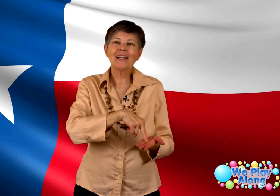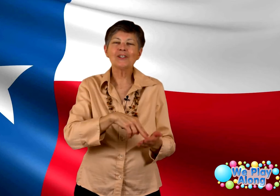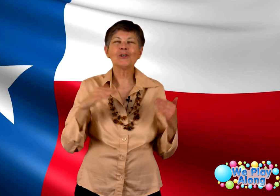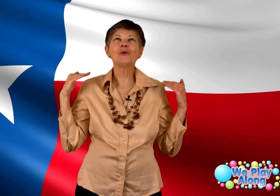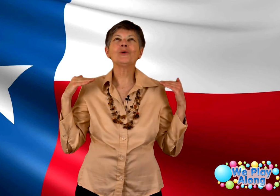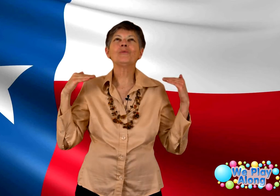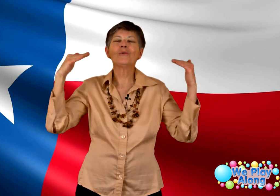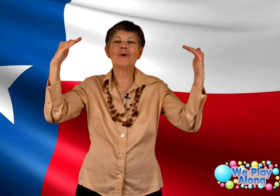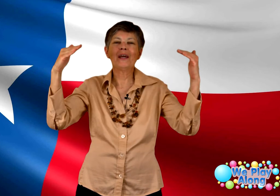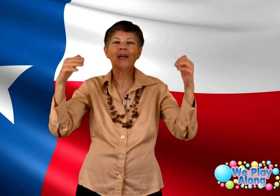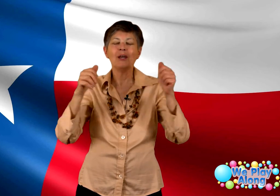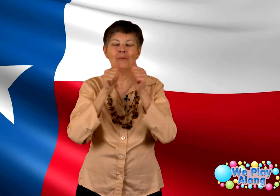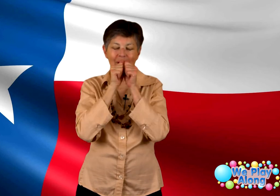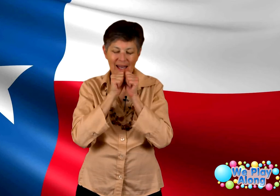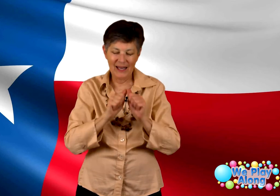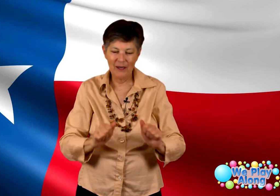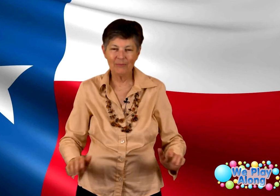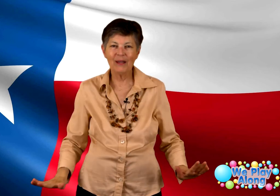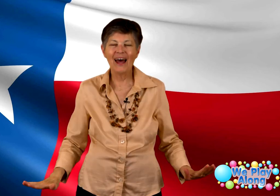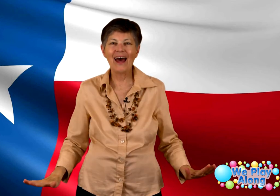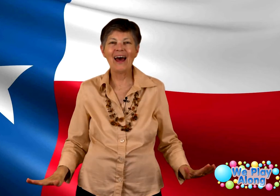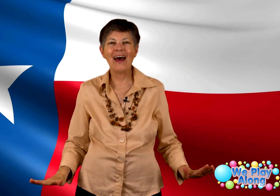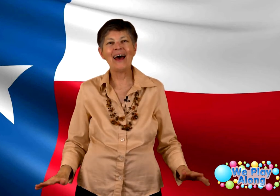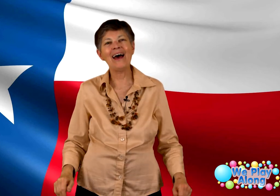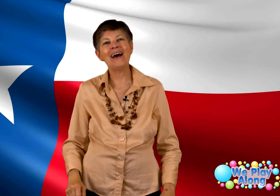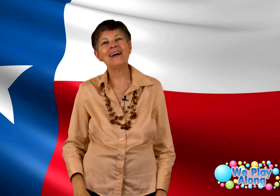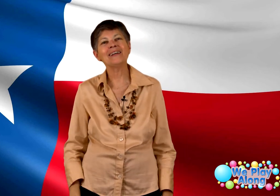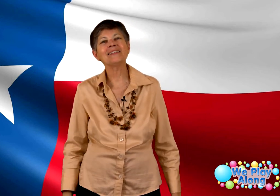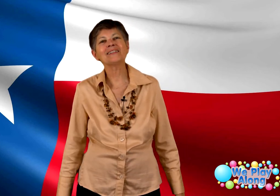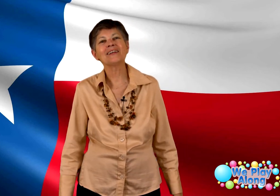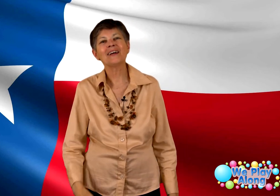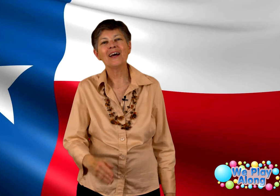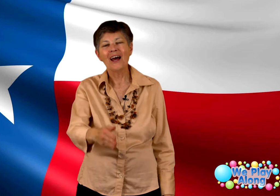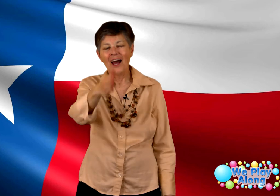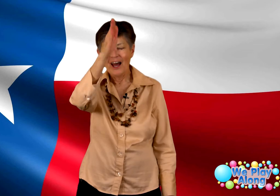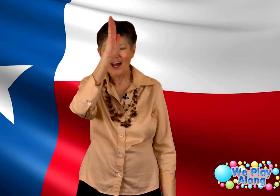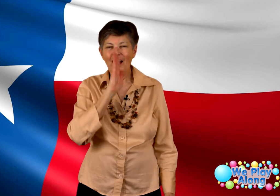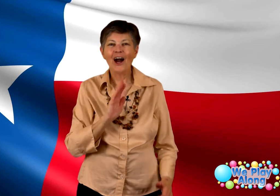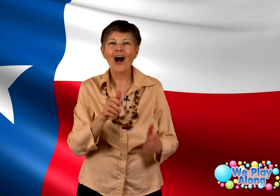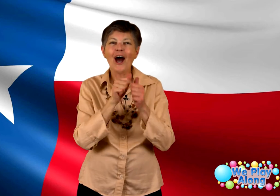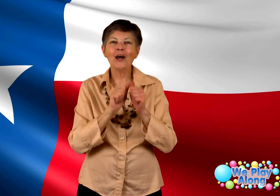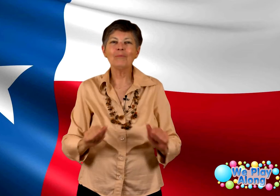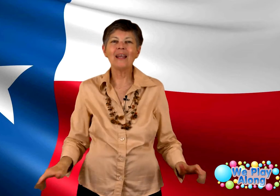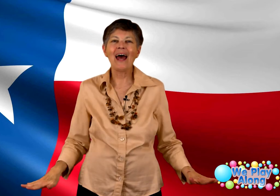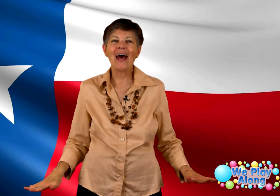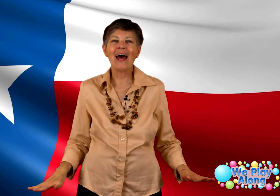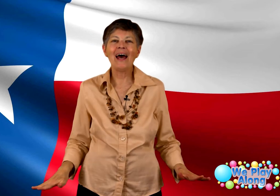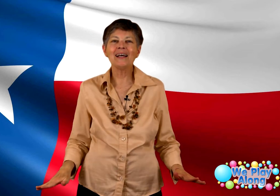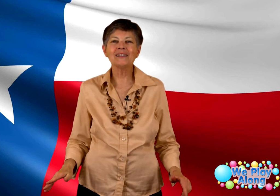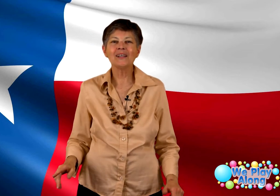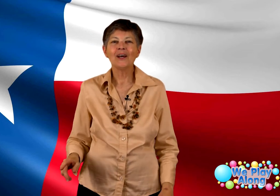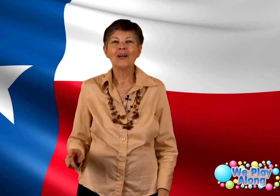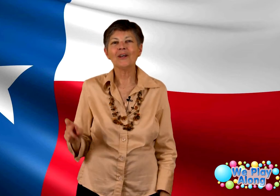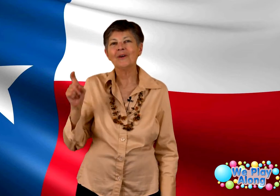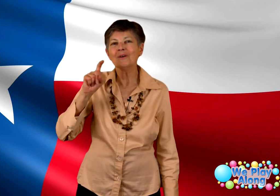supremely blessed. God bless you